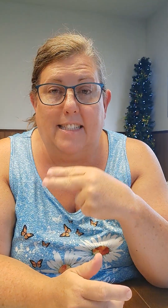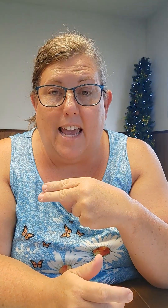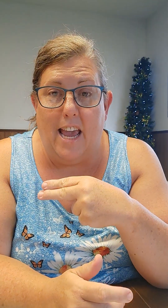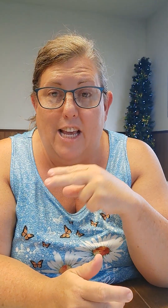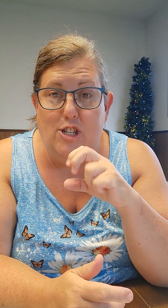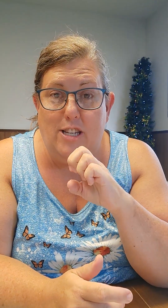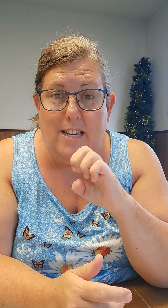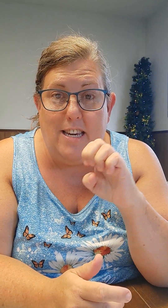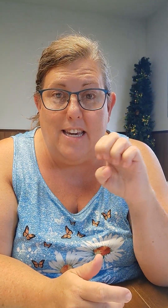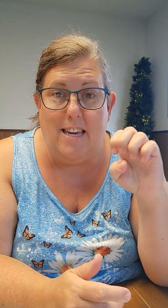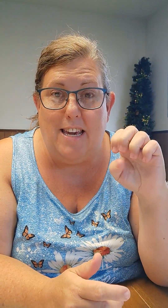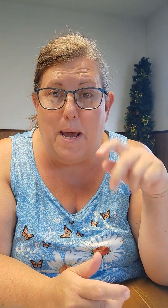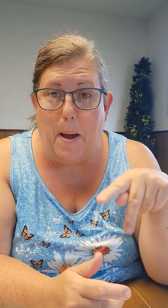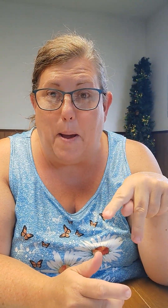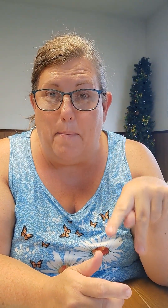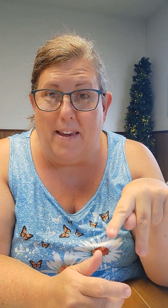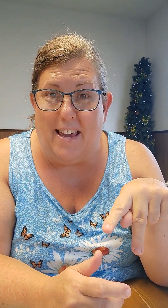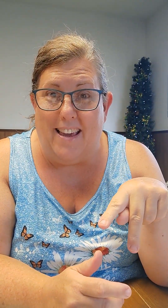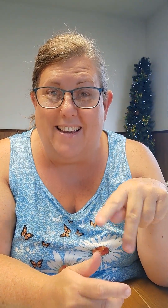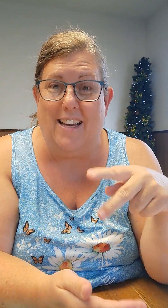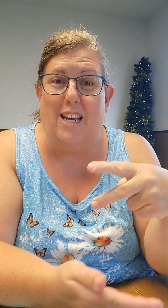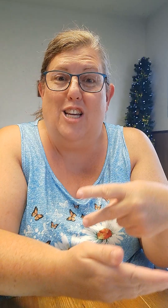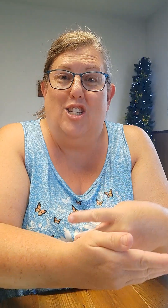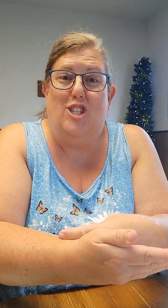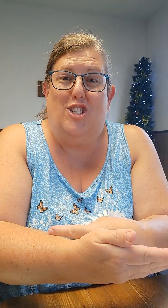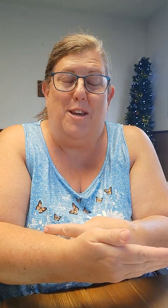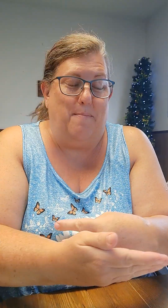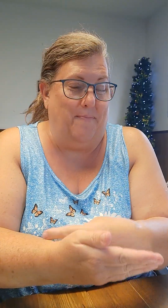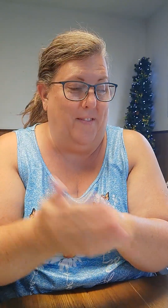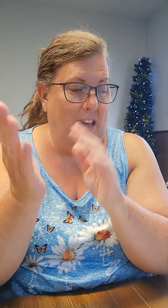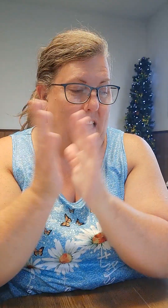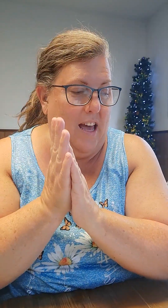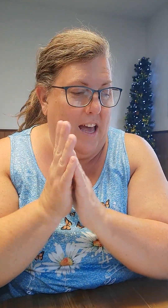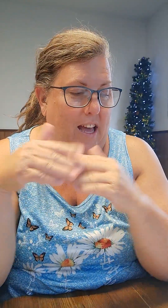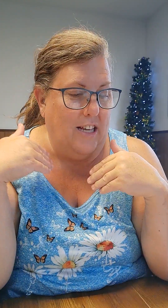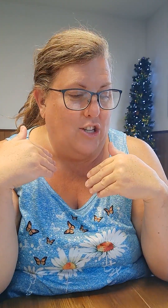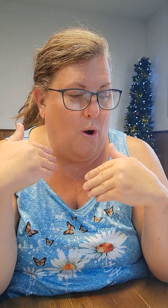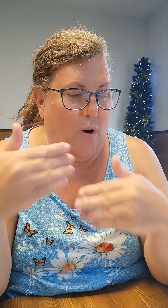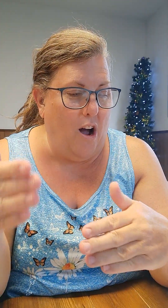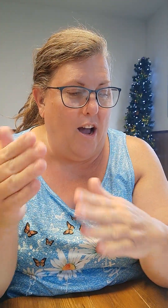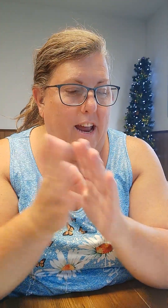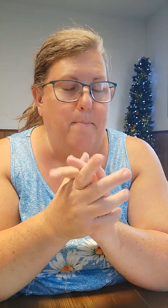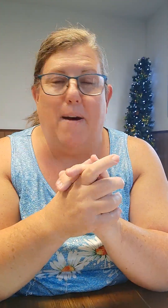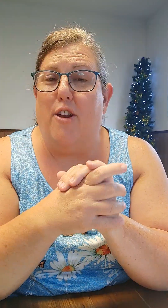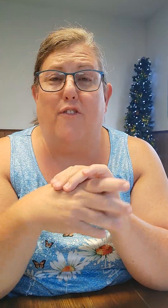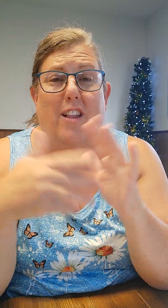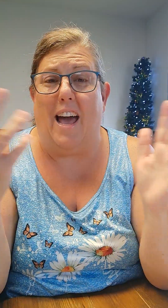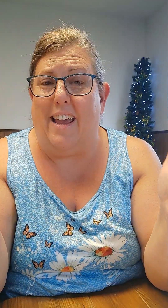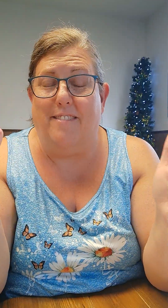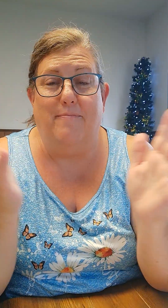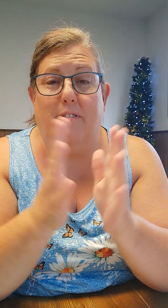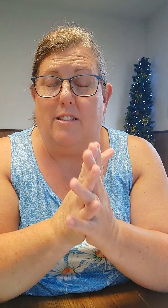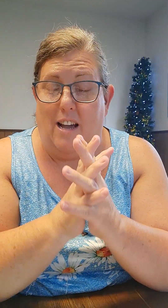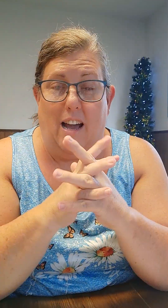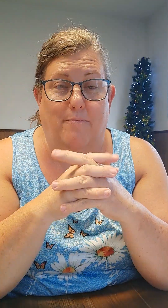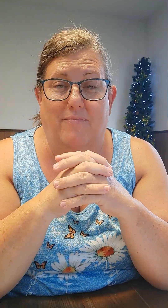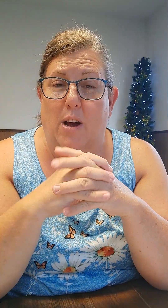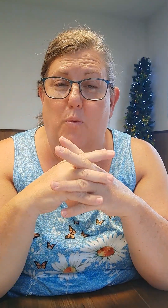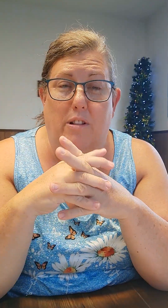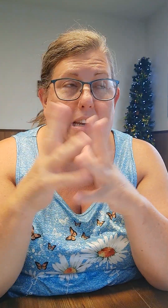H-E-E-P. Sheep. Let's go on. Butterfly. Um, not really